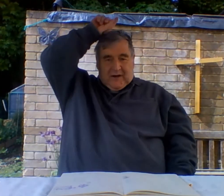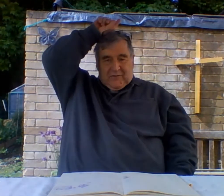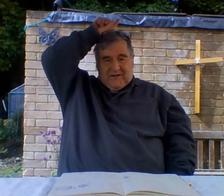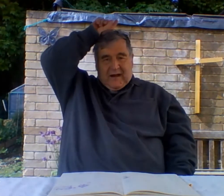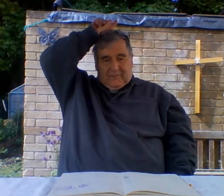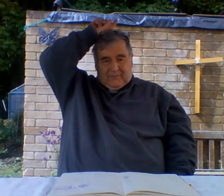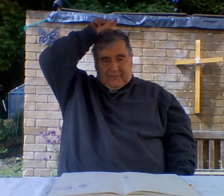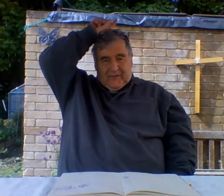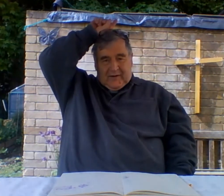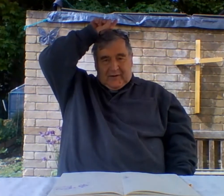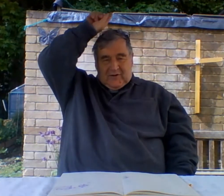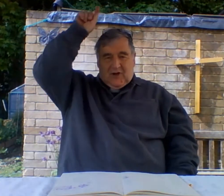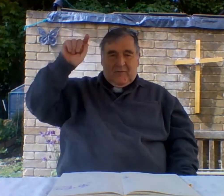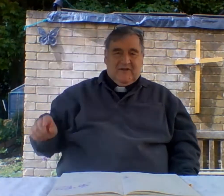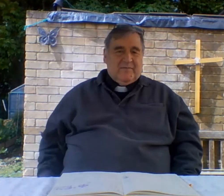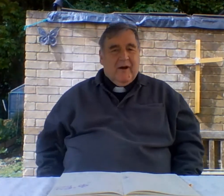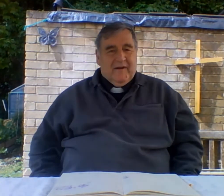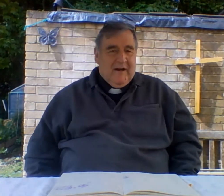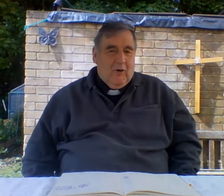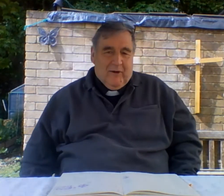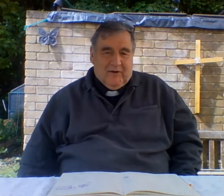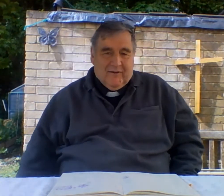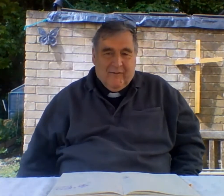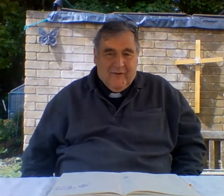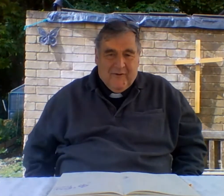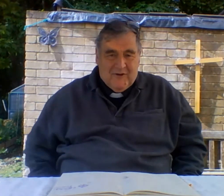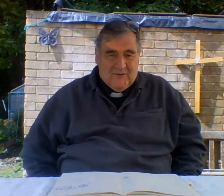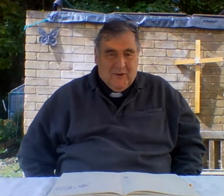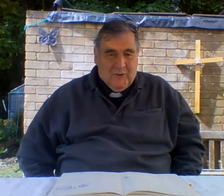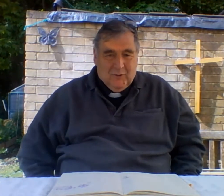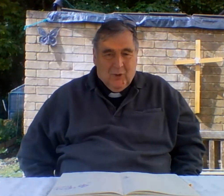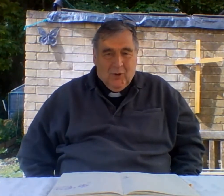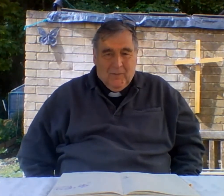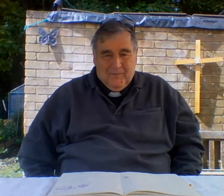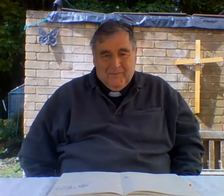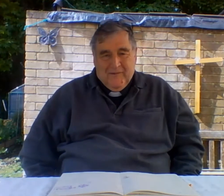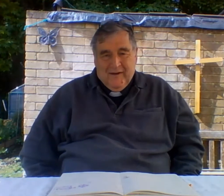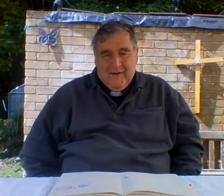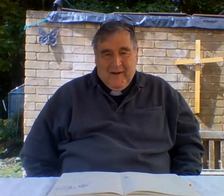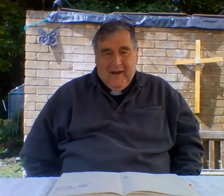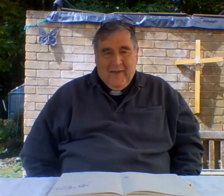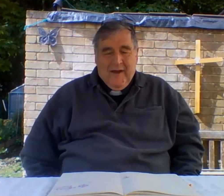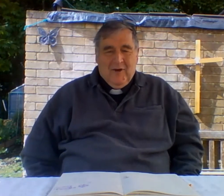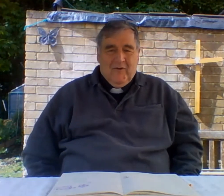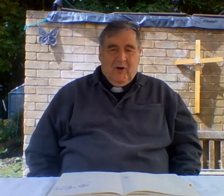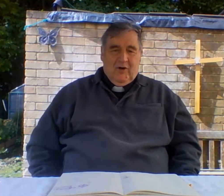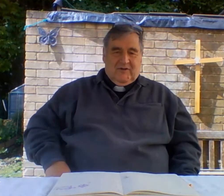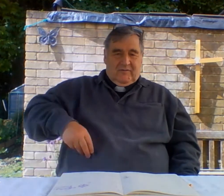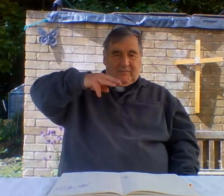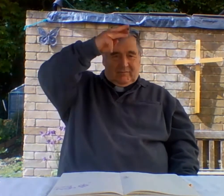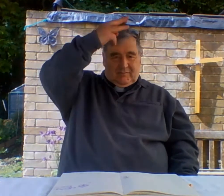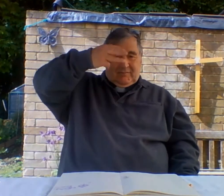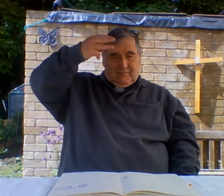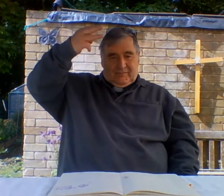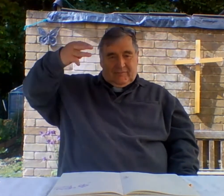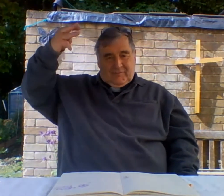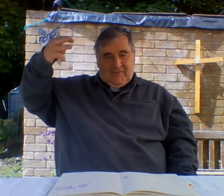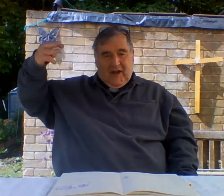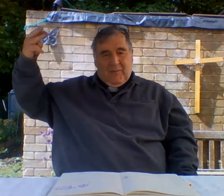was that the German spiked helmet of the First World War and then you've got Denmark